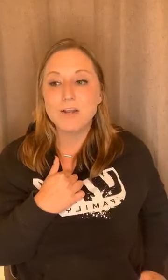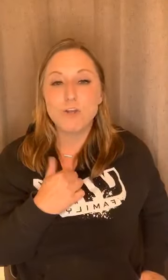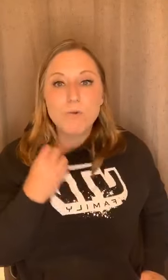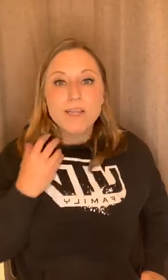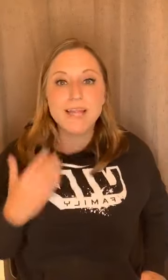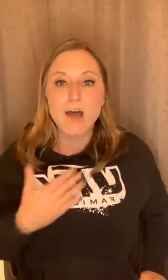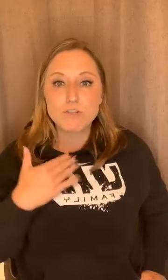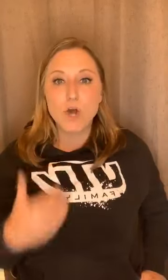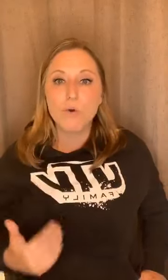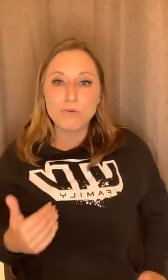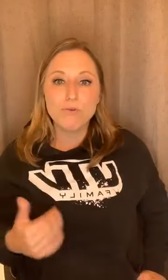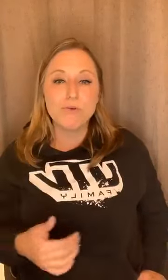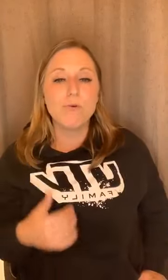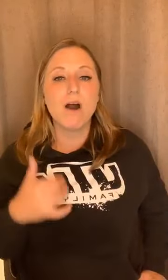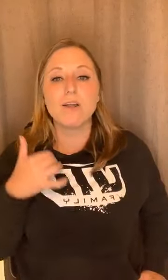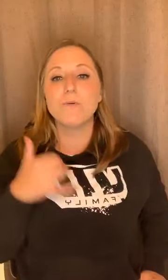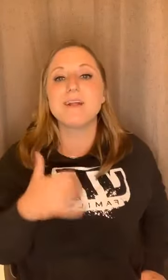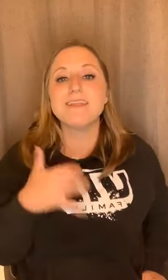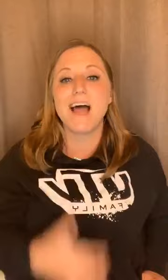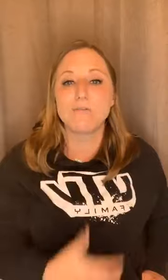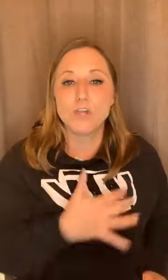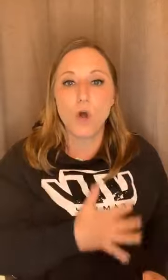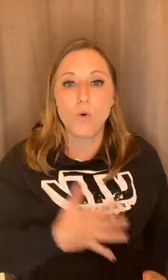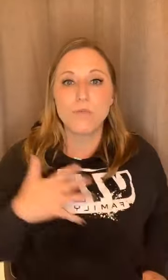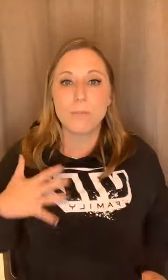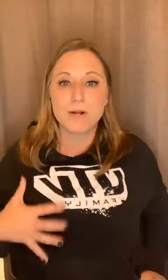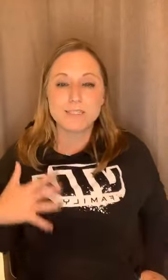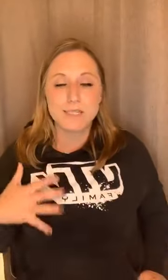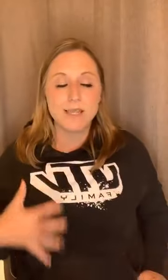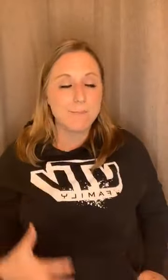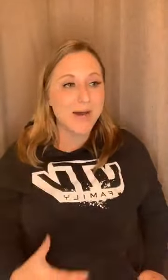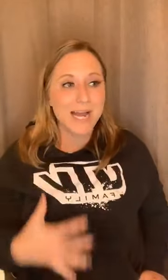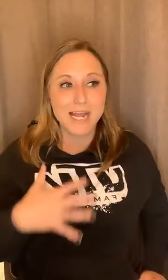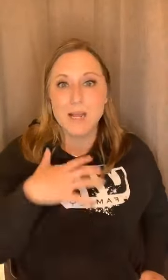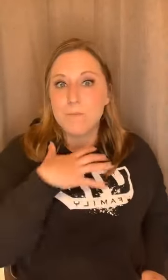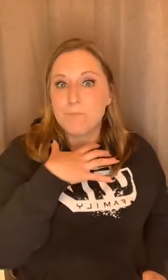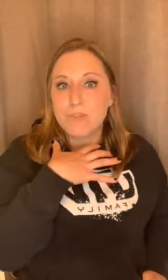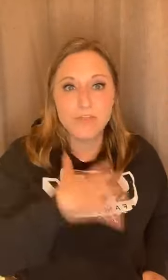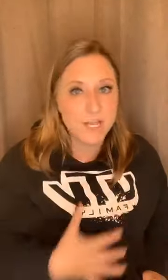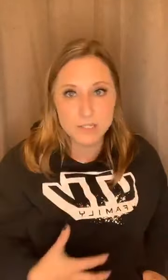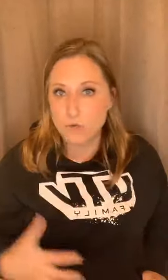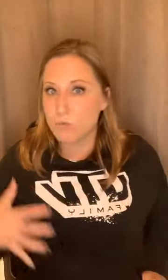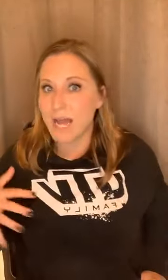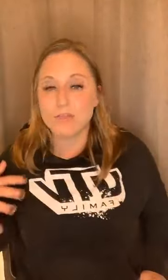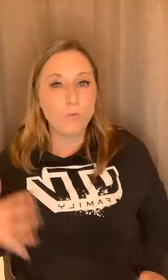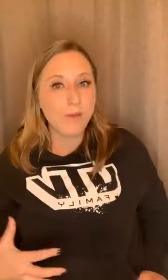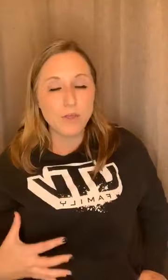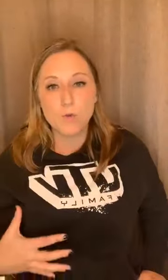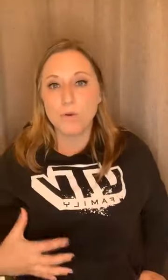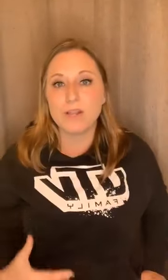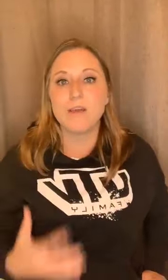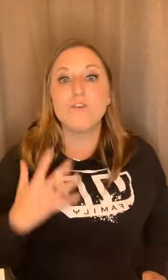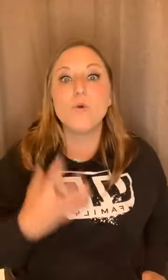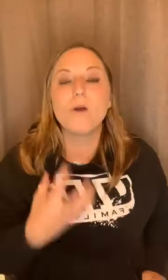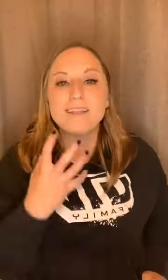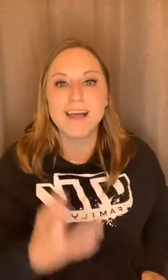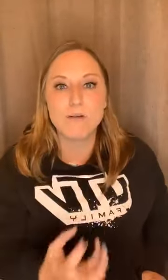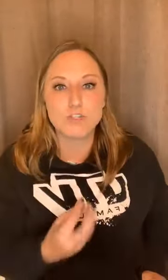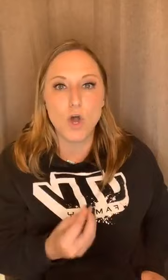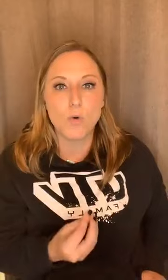you're allowed to own who you are. You're allowed to own the person, the body, the things that you like, the way that you want to live. You're allowed to own